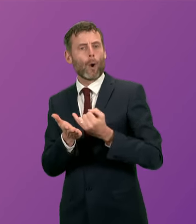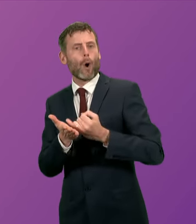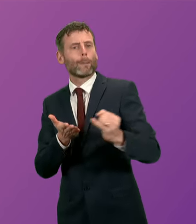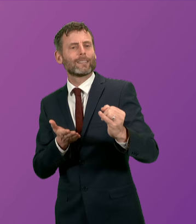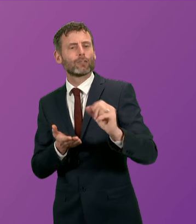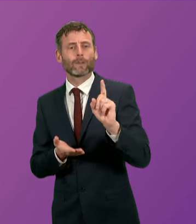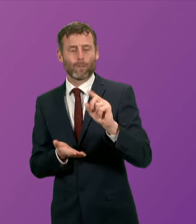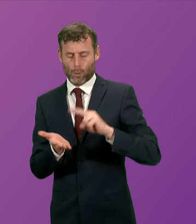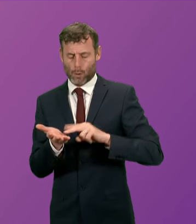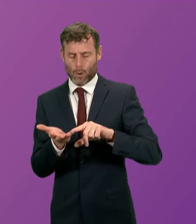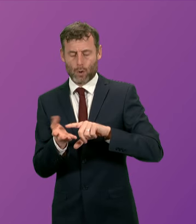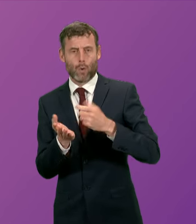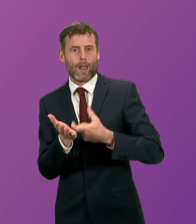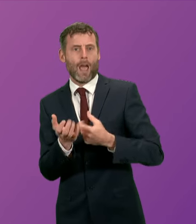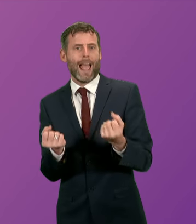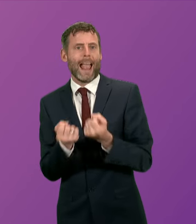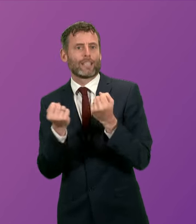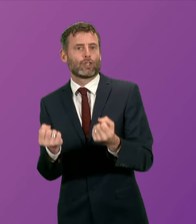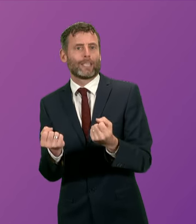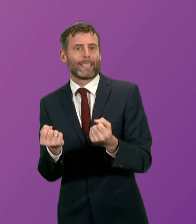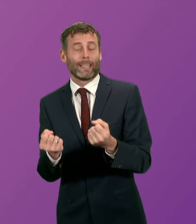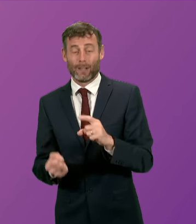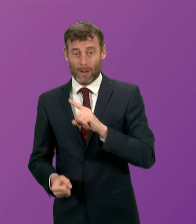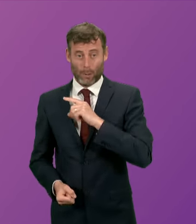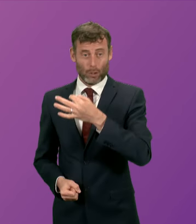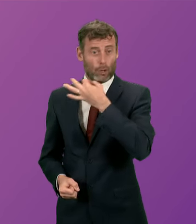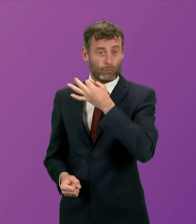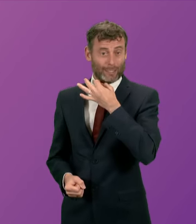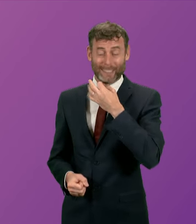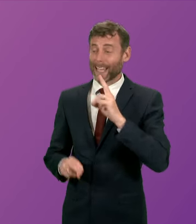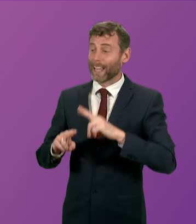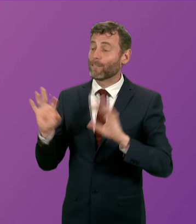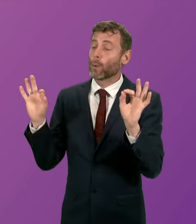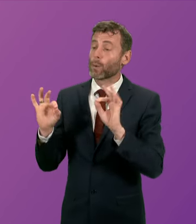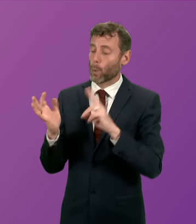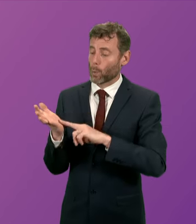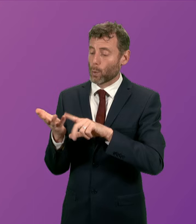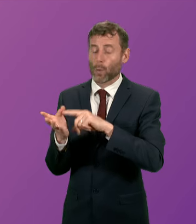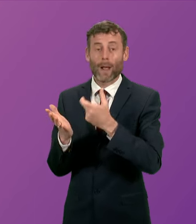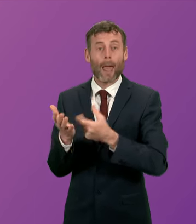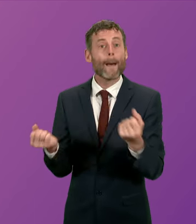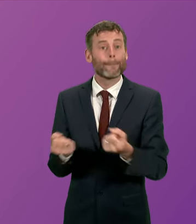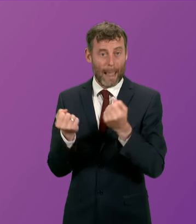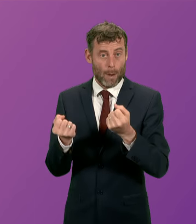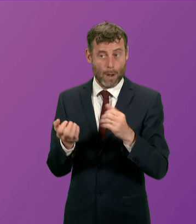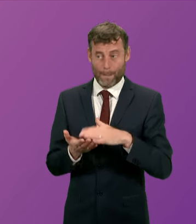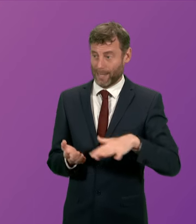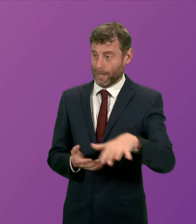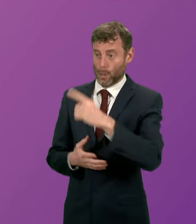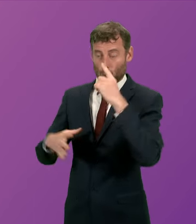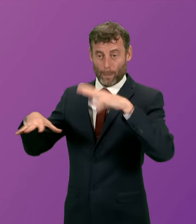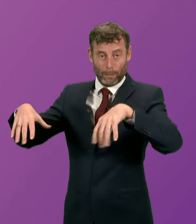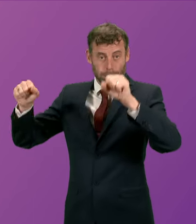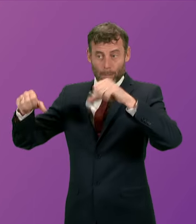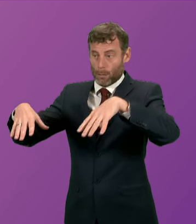warn of a risk of this nation returning to the days of power cuts and candles with hundreds of skilled Scots already leaving to go and work